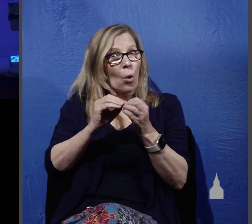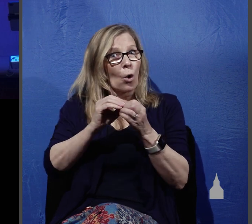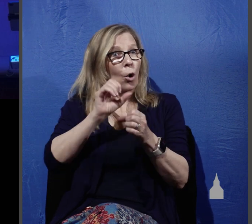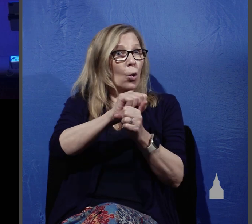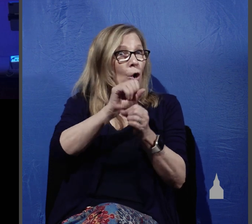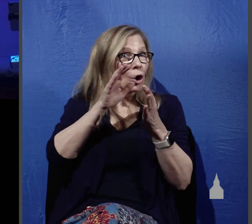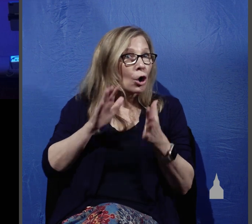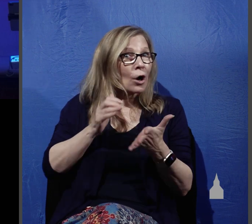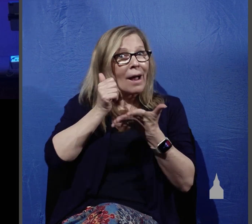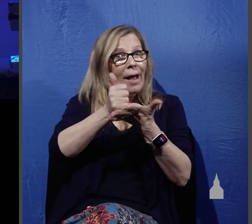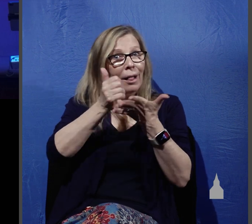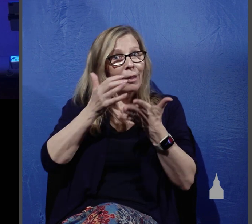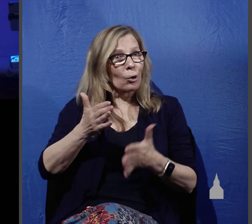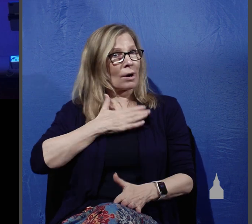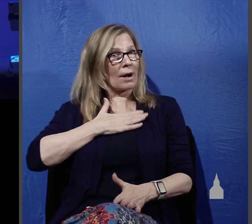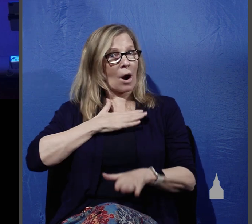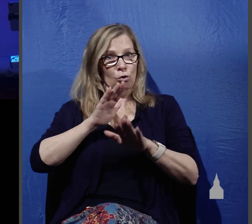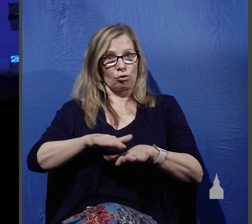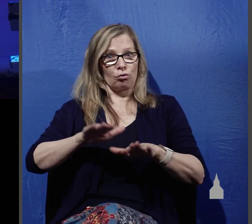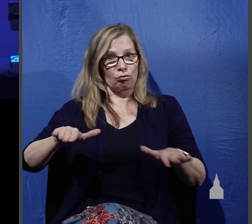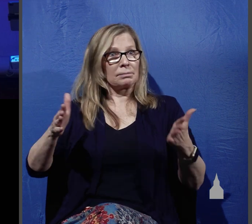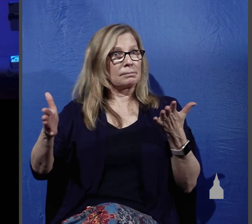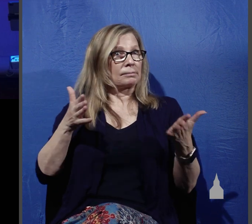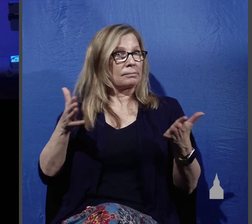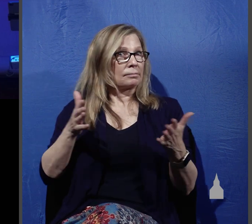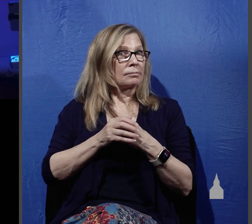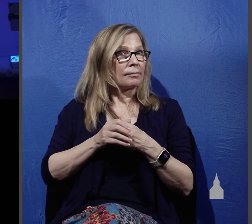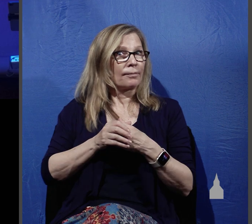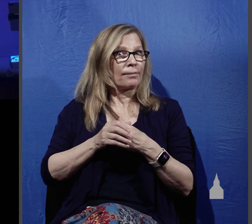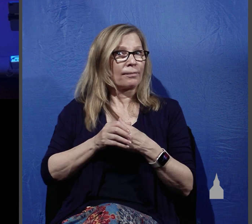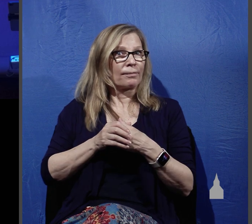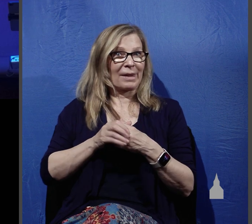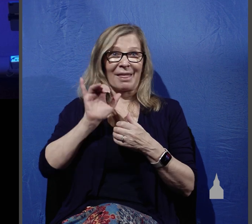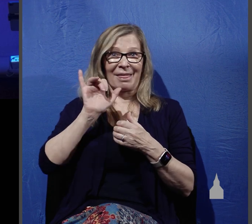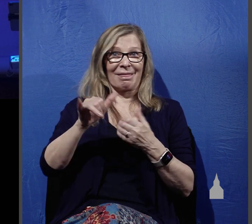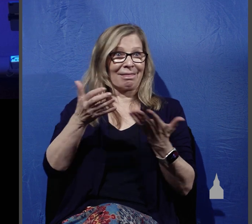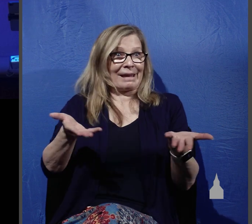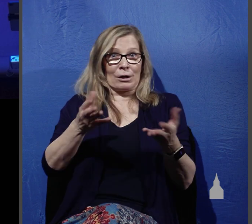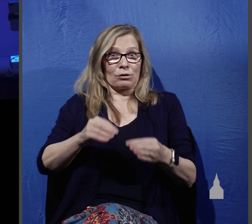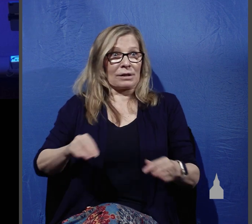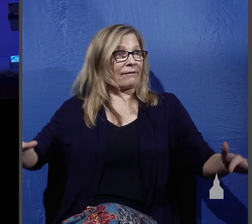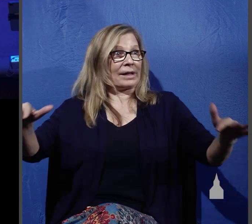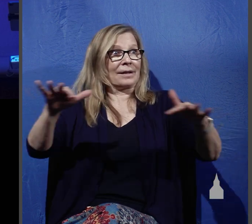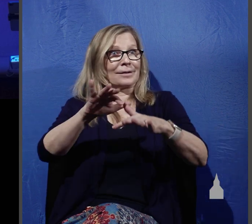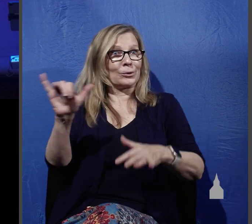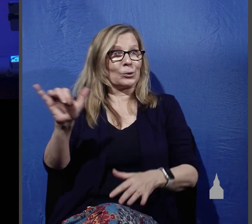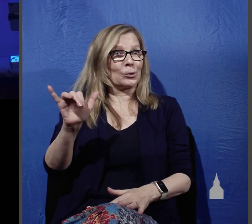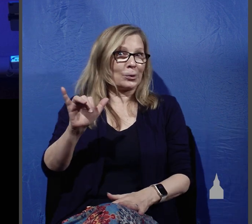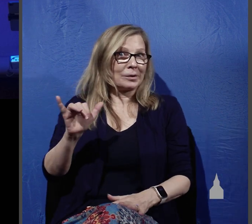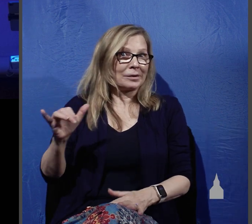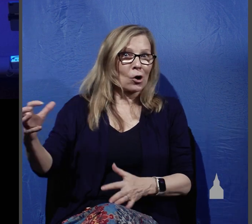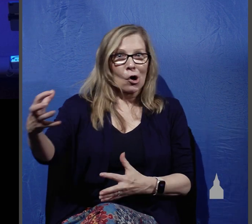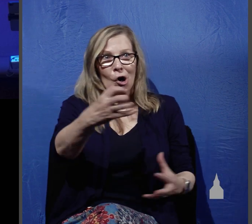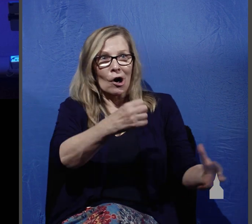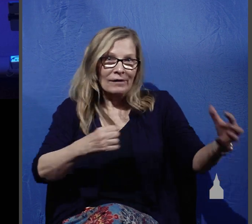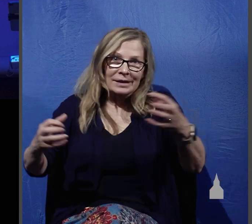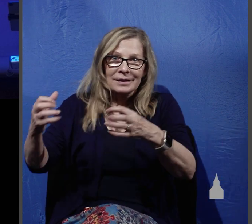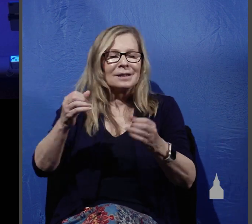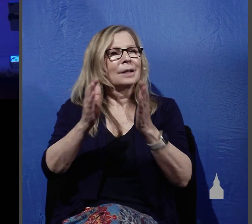ministry that's all part of it this is the field this is the harvest so pray for more kingdom